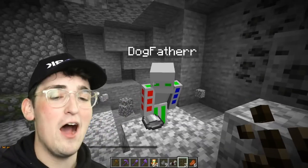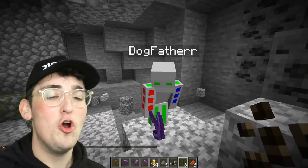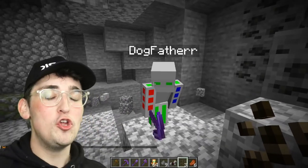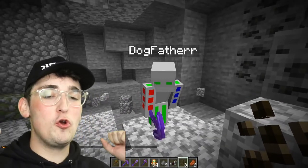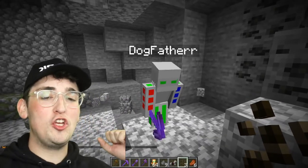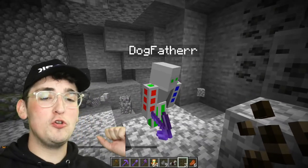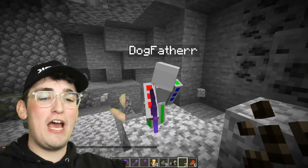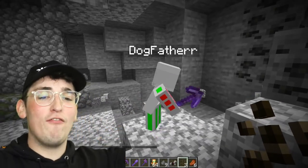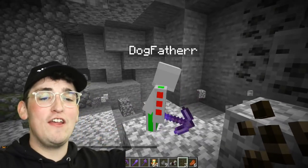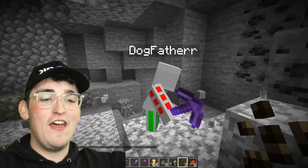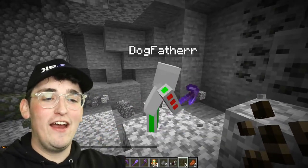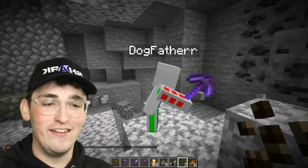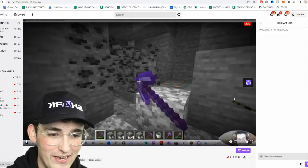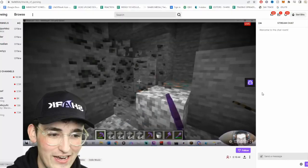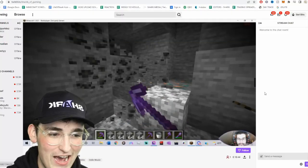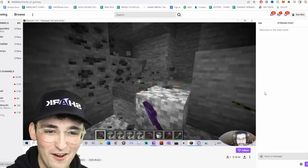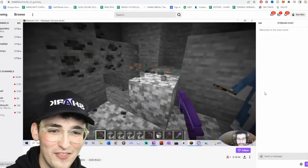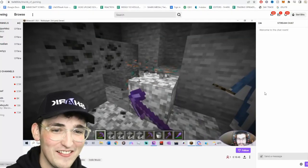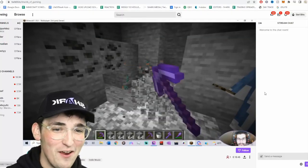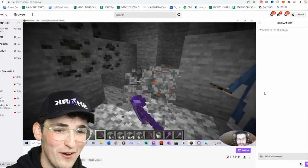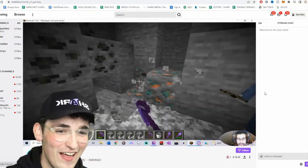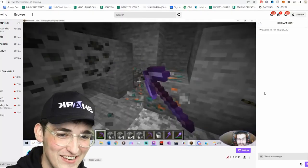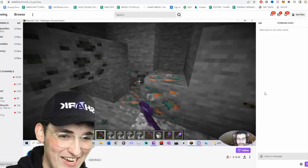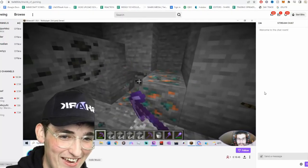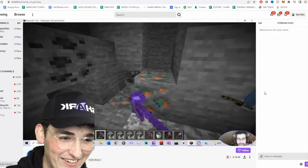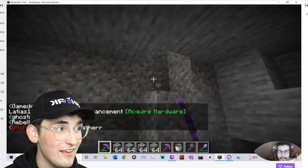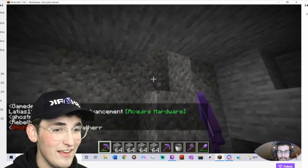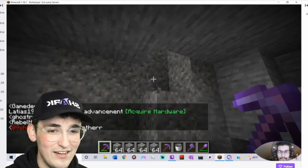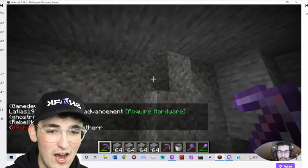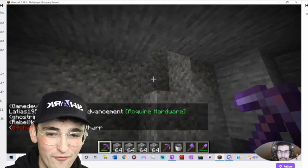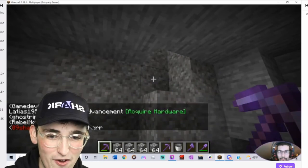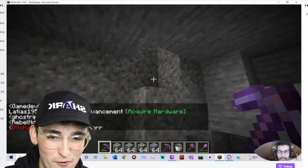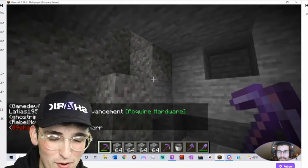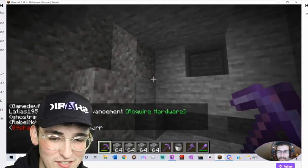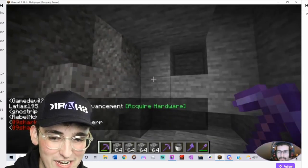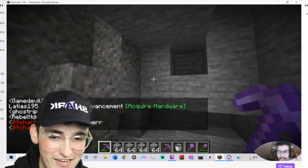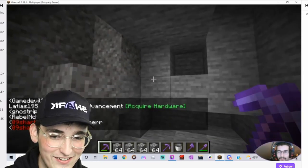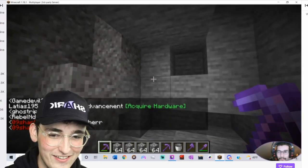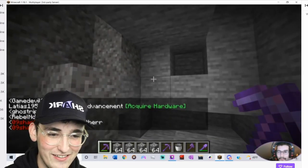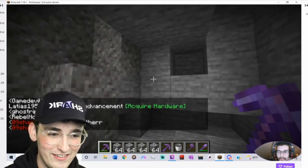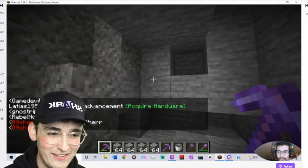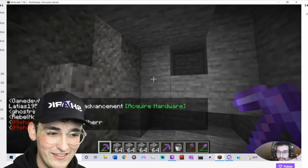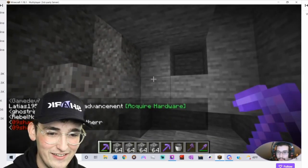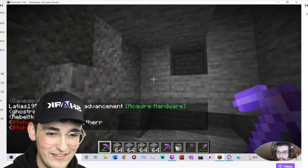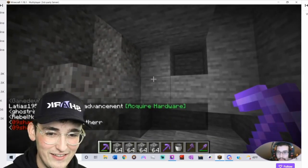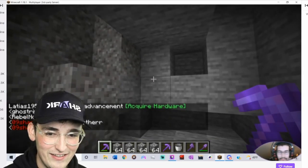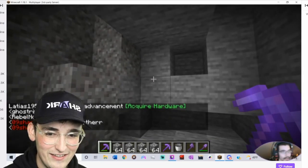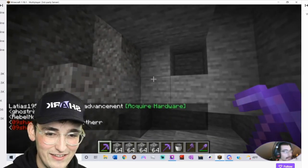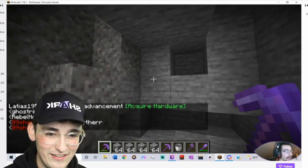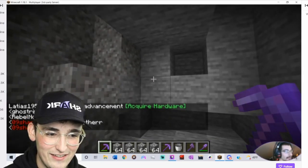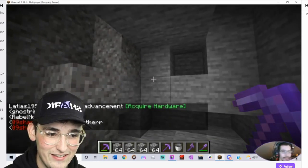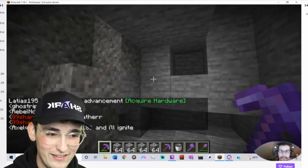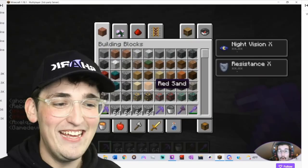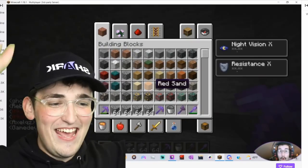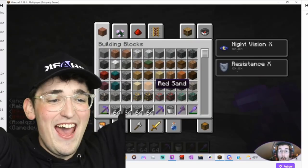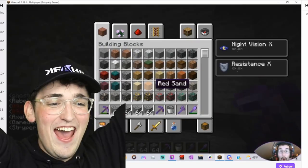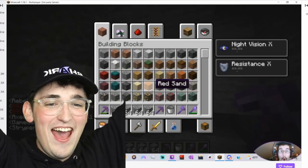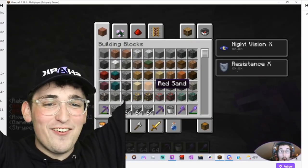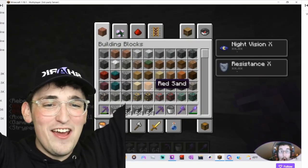you can use everything. I don't think they realize yet. Hey, Dogfather, press Just when I think this can't be. Press E. Yeah, creative